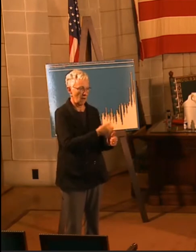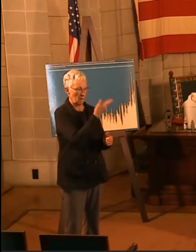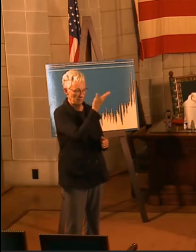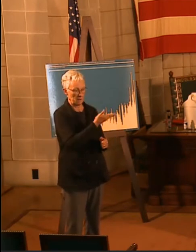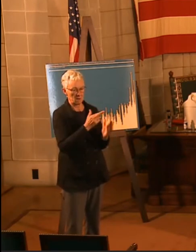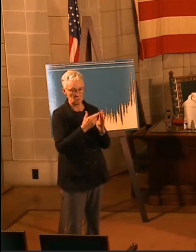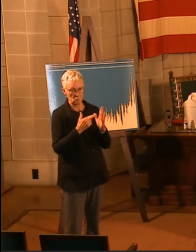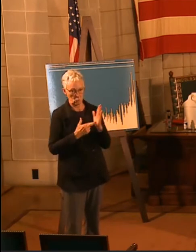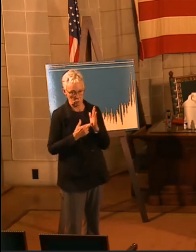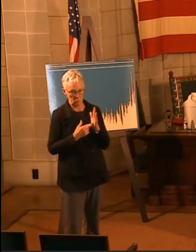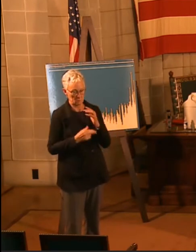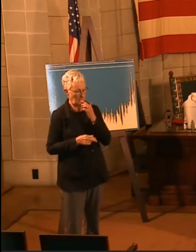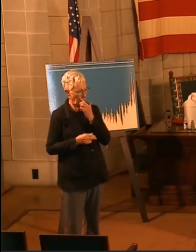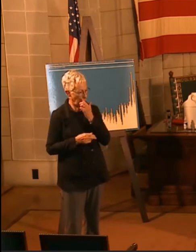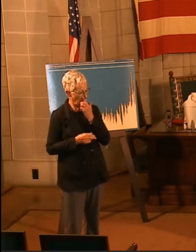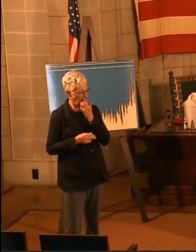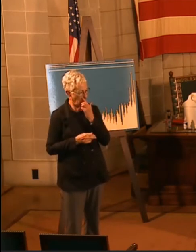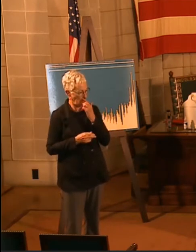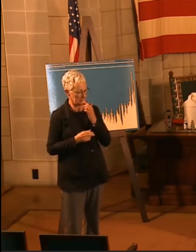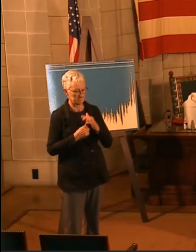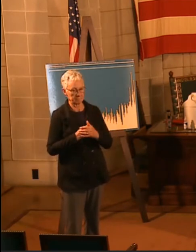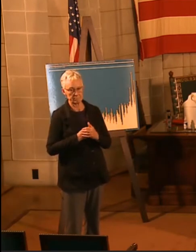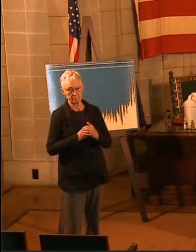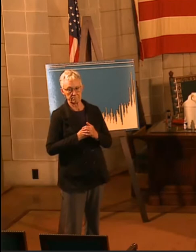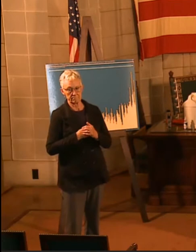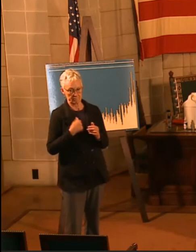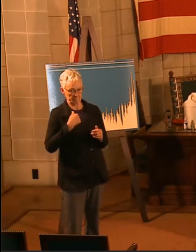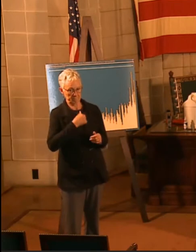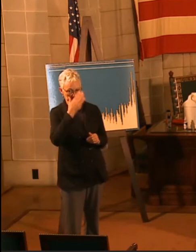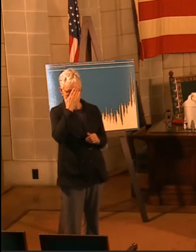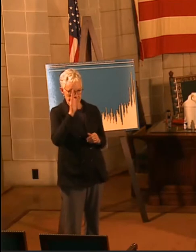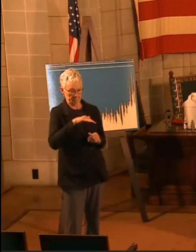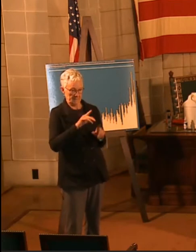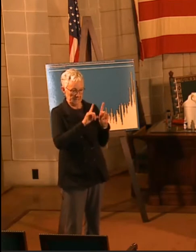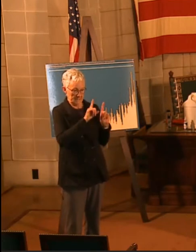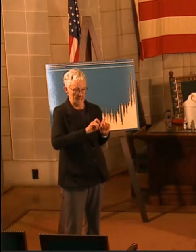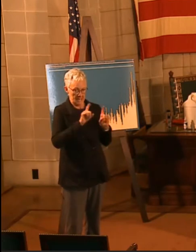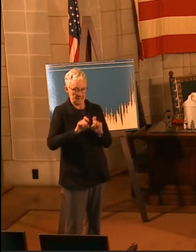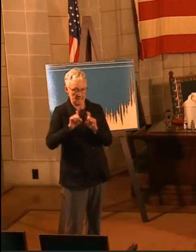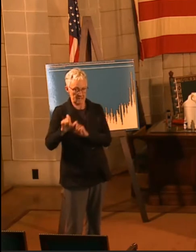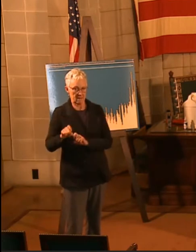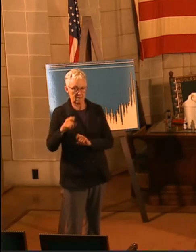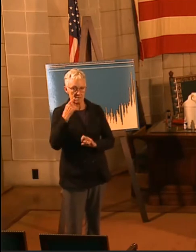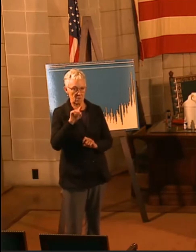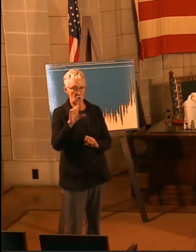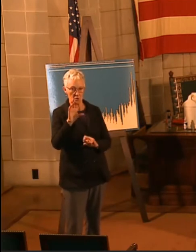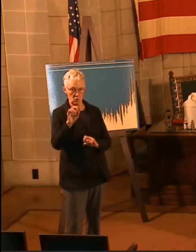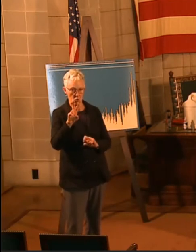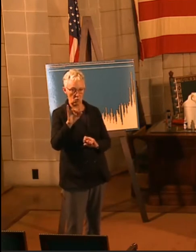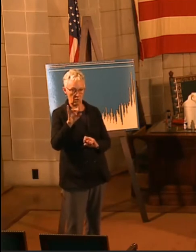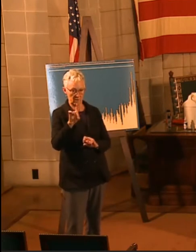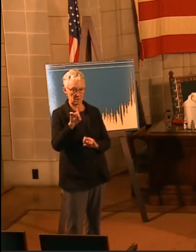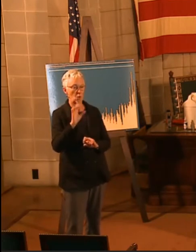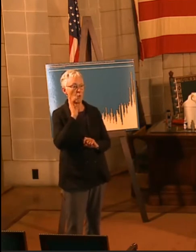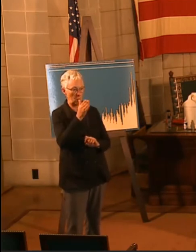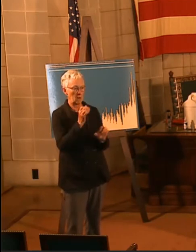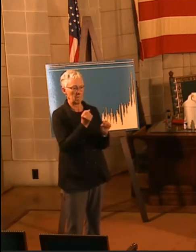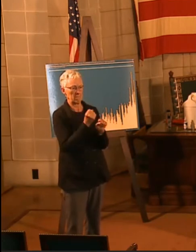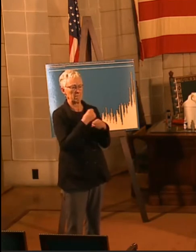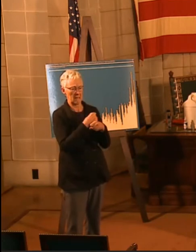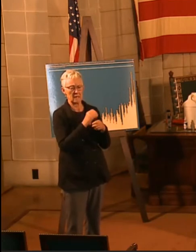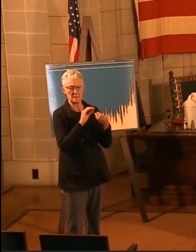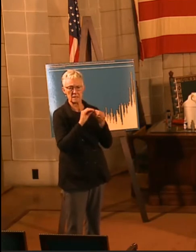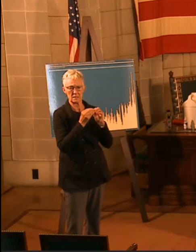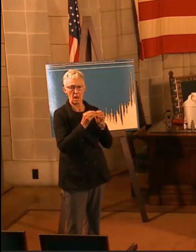strong as our weakest link. We know that testing for COVID increases case counts. The case counts will